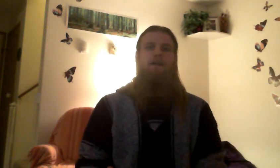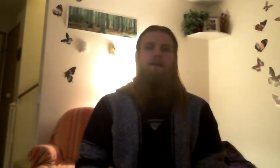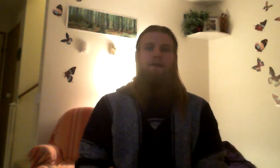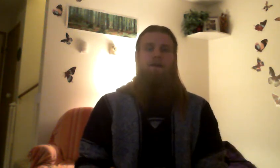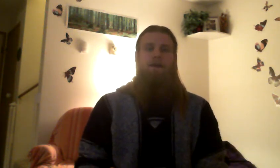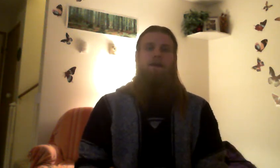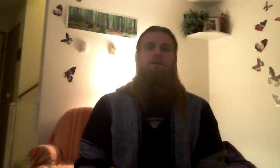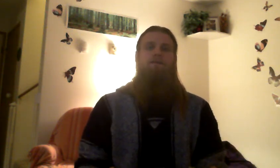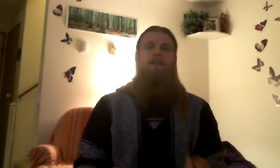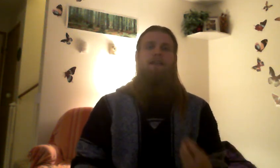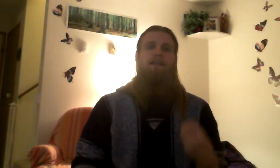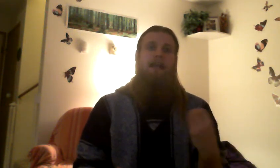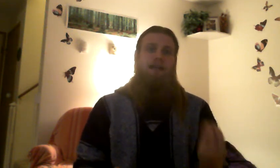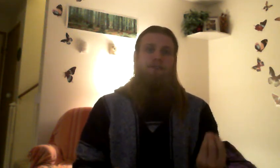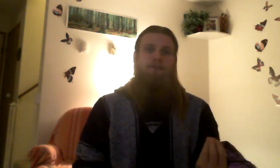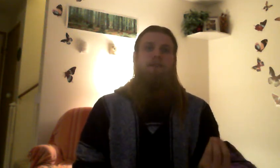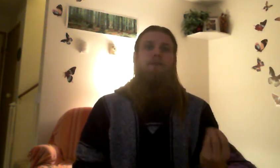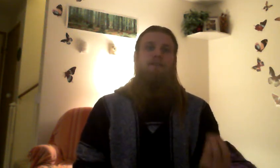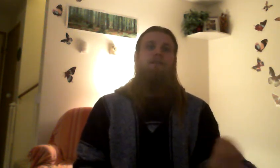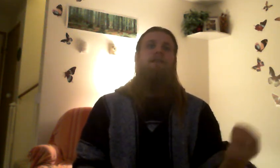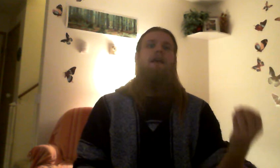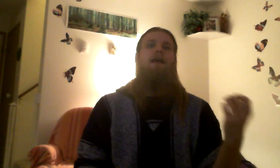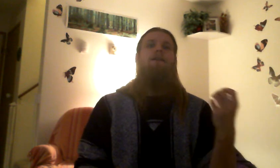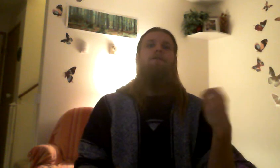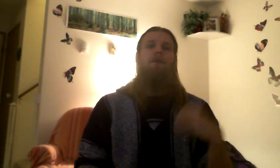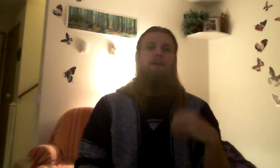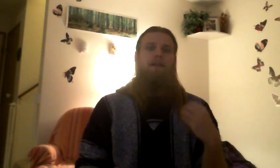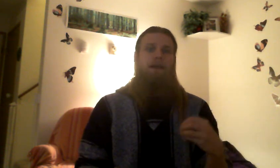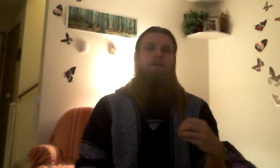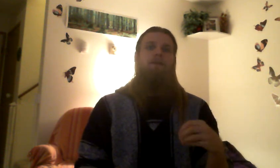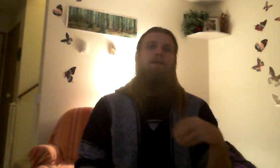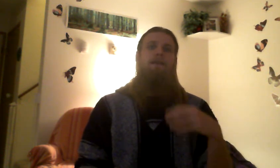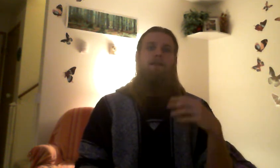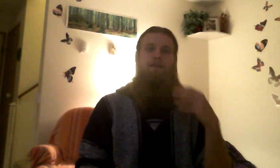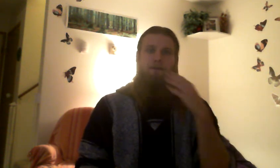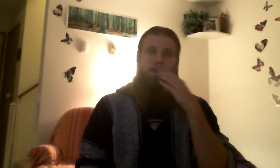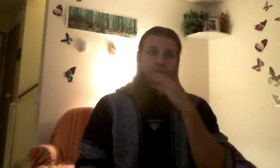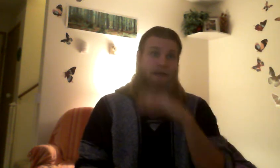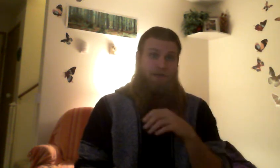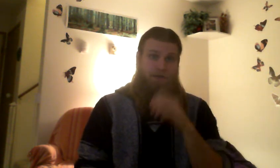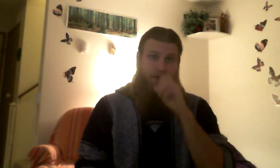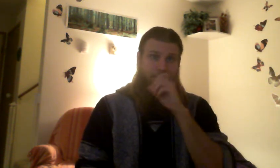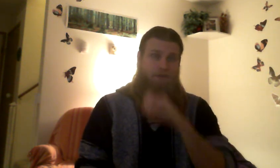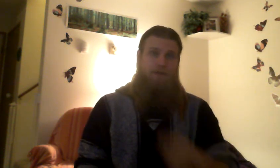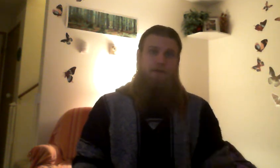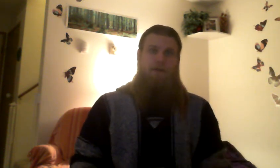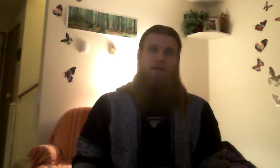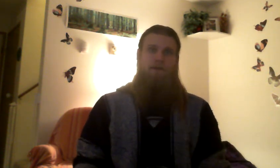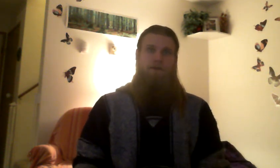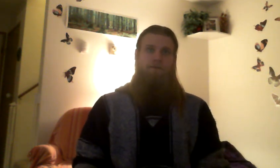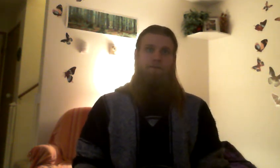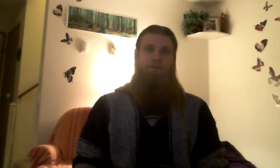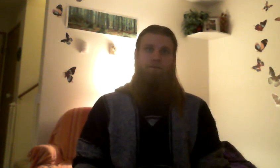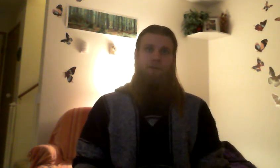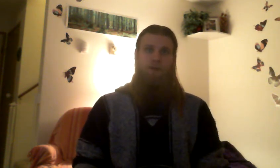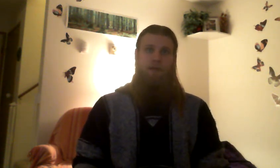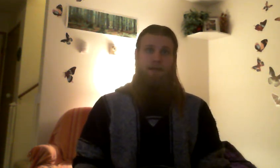taking an atrophied muscle and working it out until it's no longer atrophied. Okay,